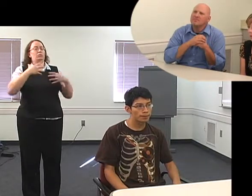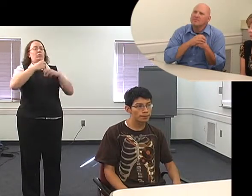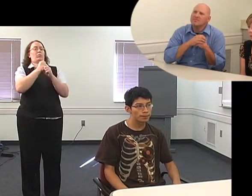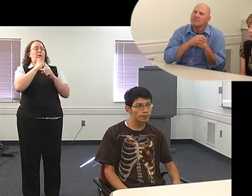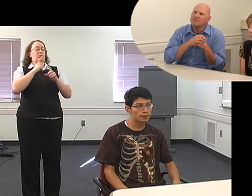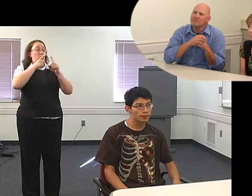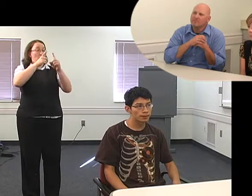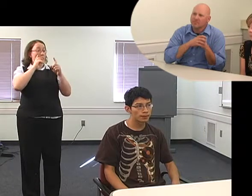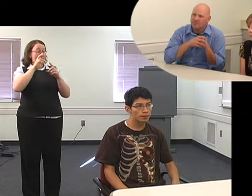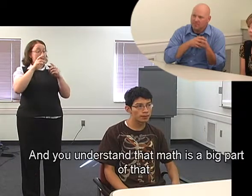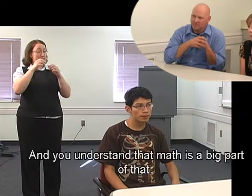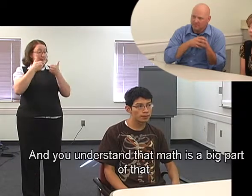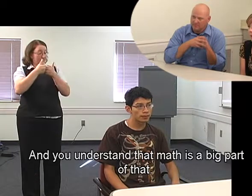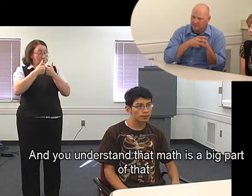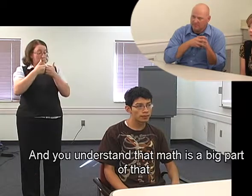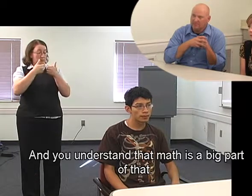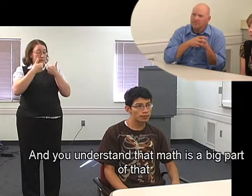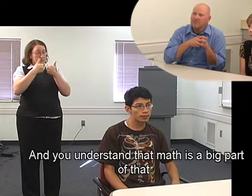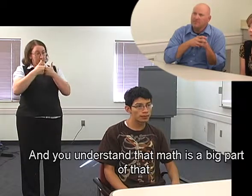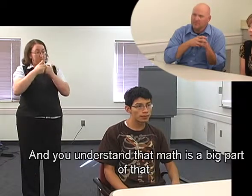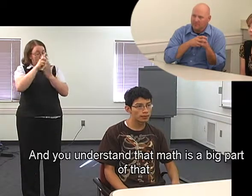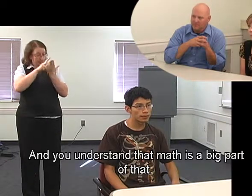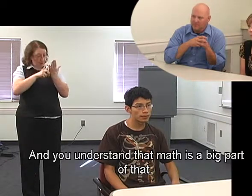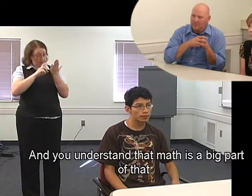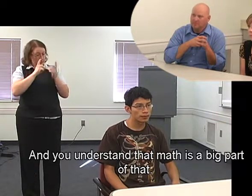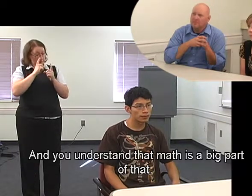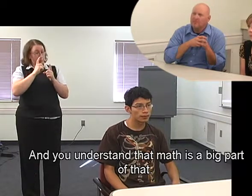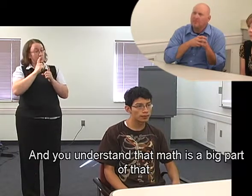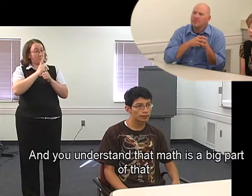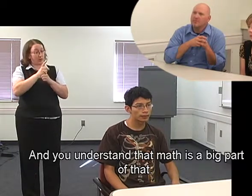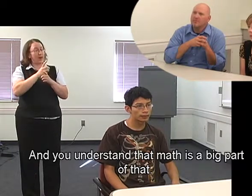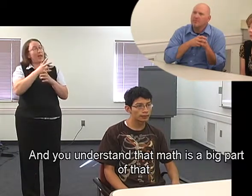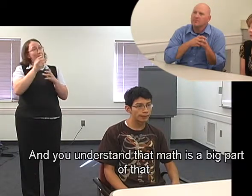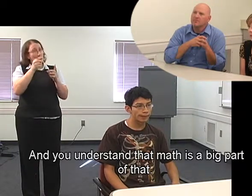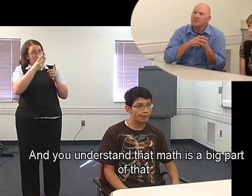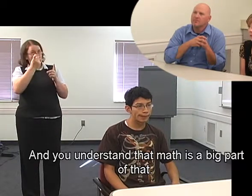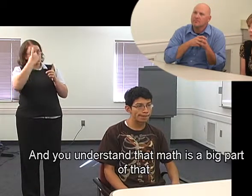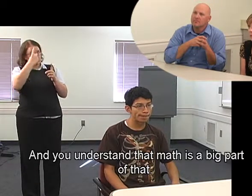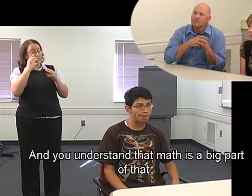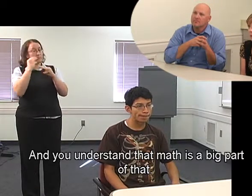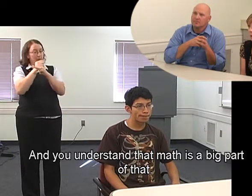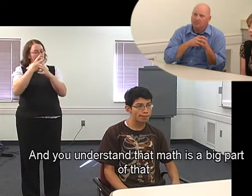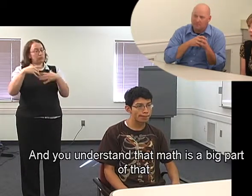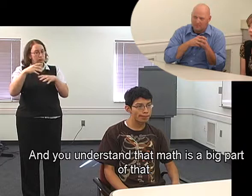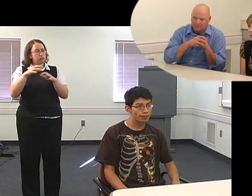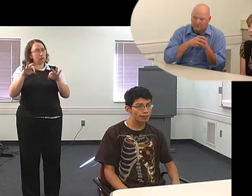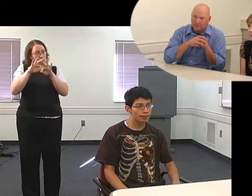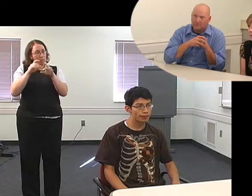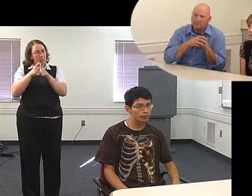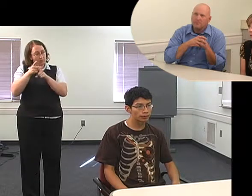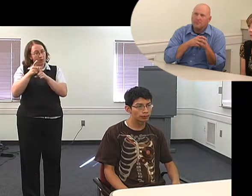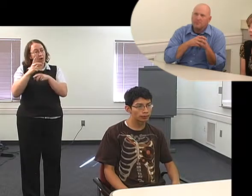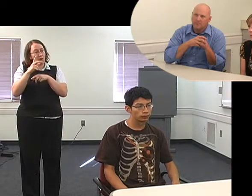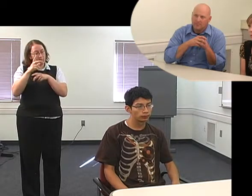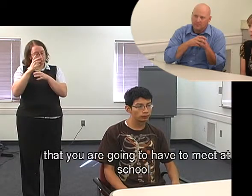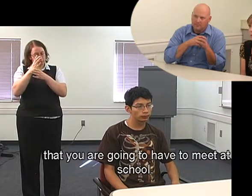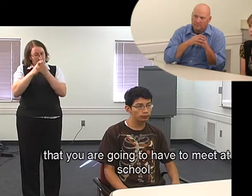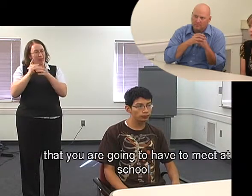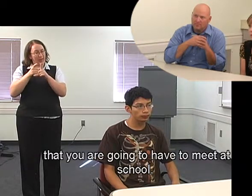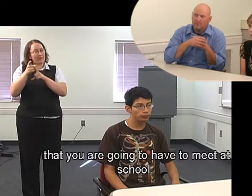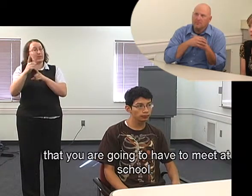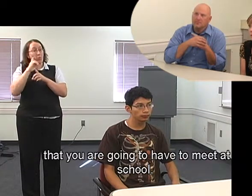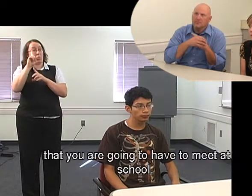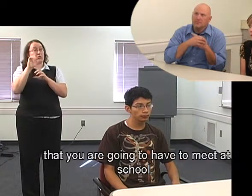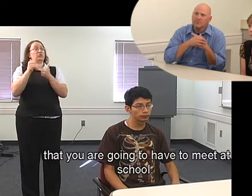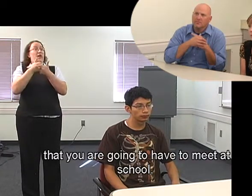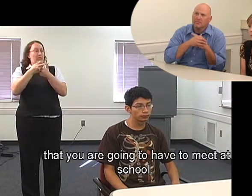and you understand that math is a big part of that and that it's one of those